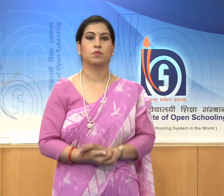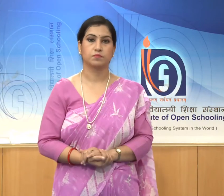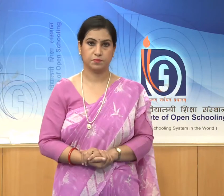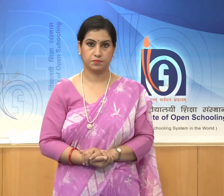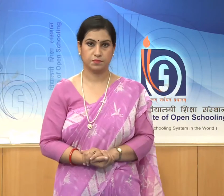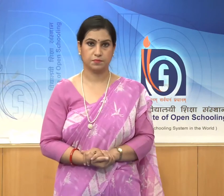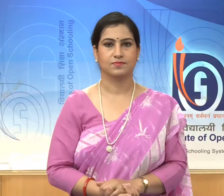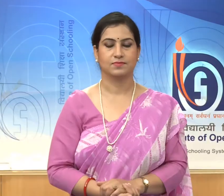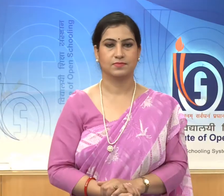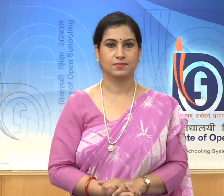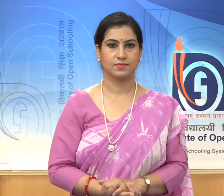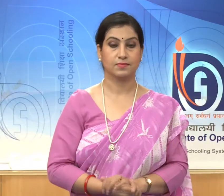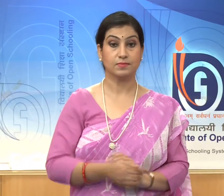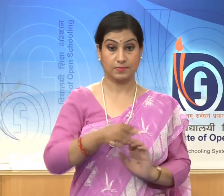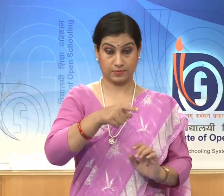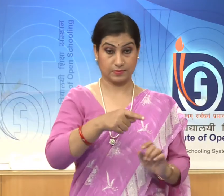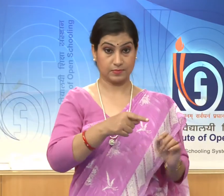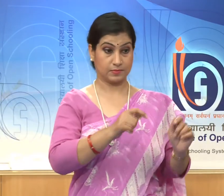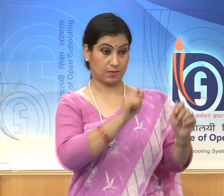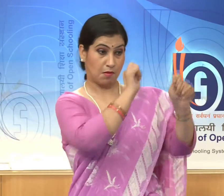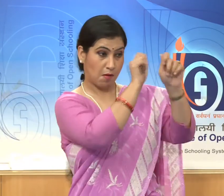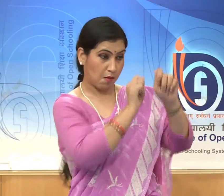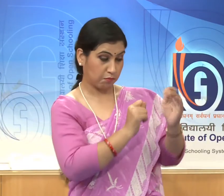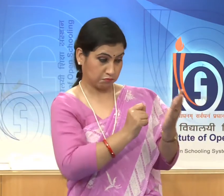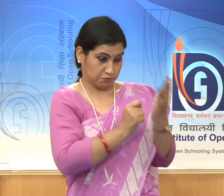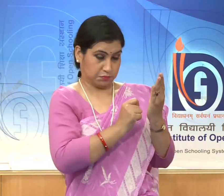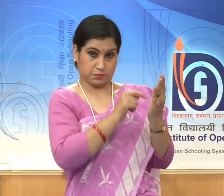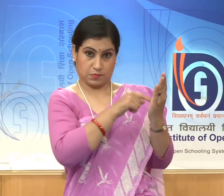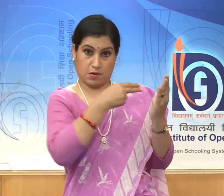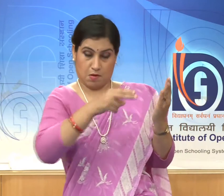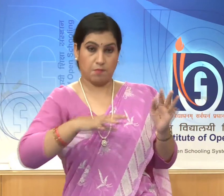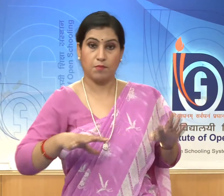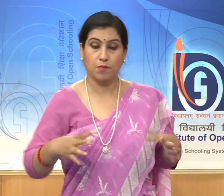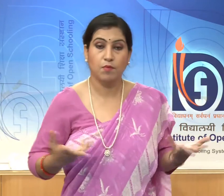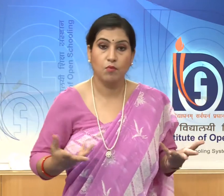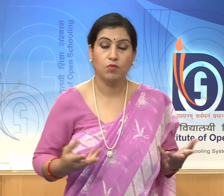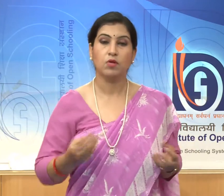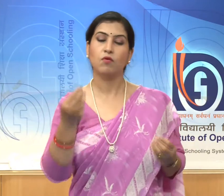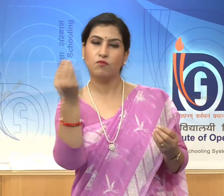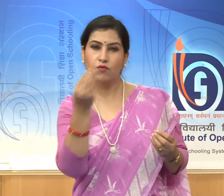The name of the relief according to some scholars